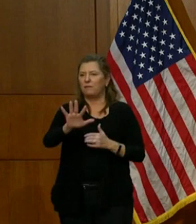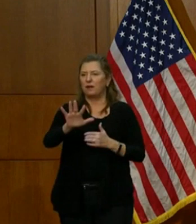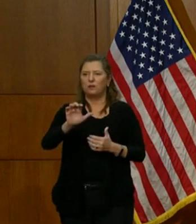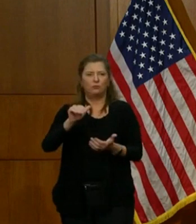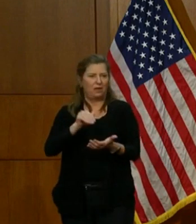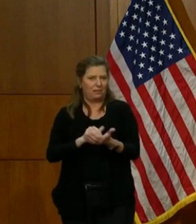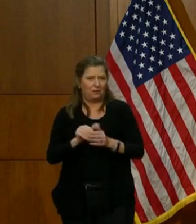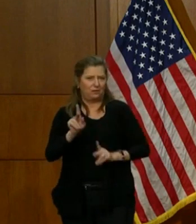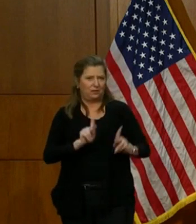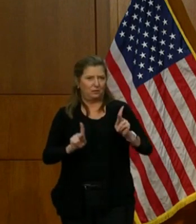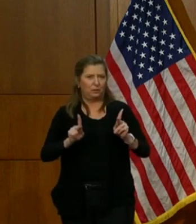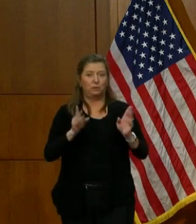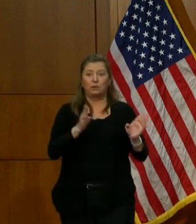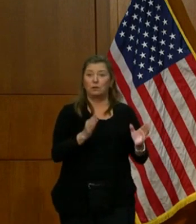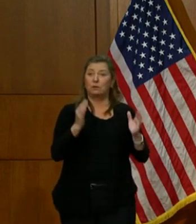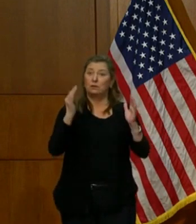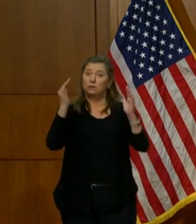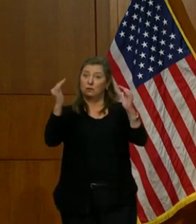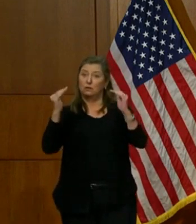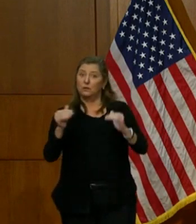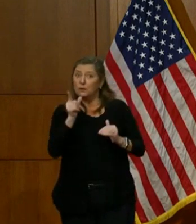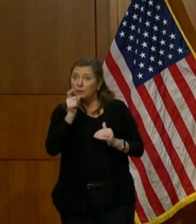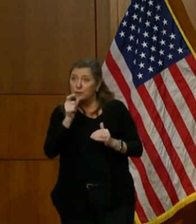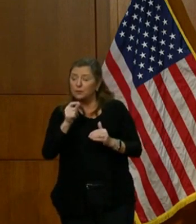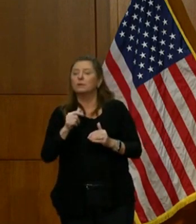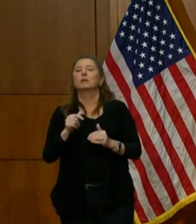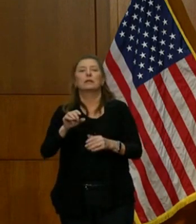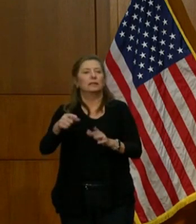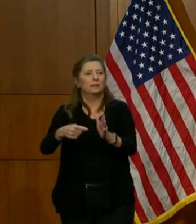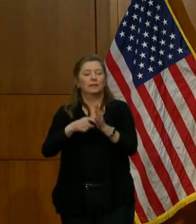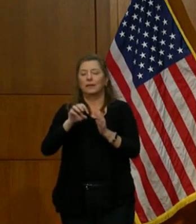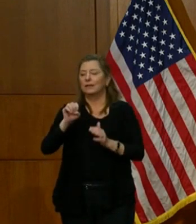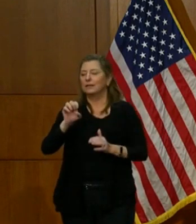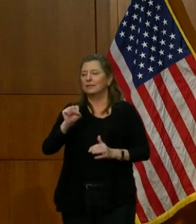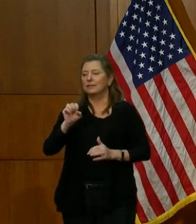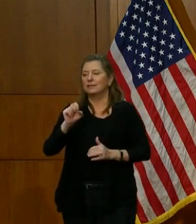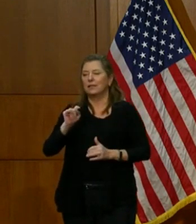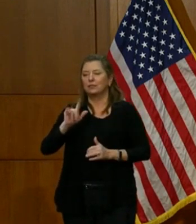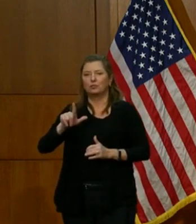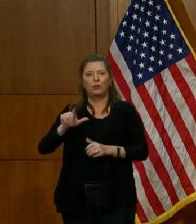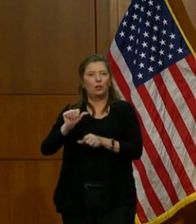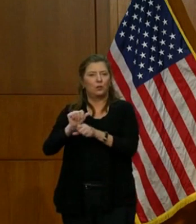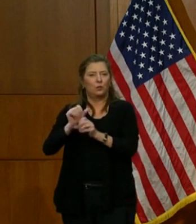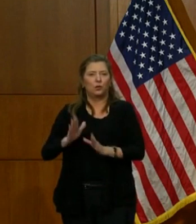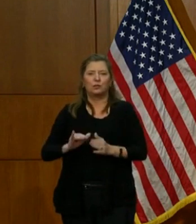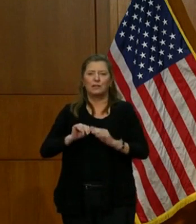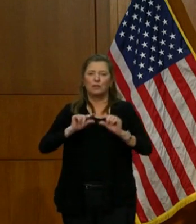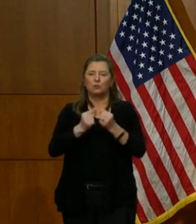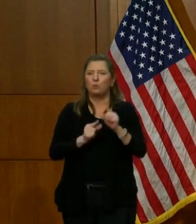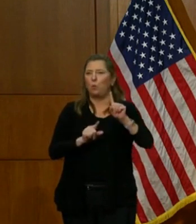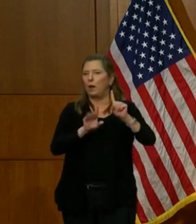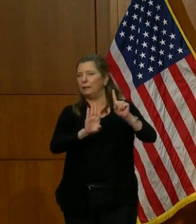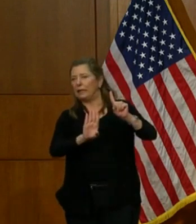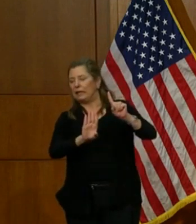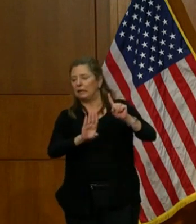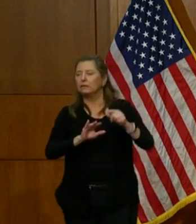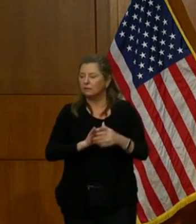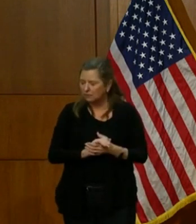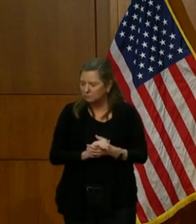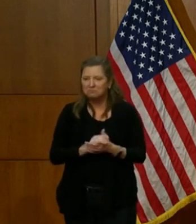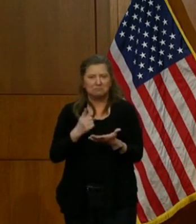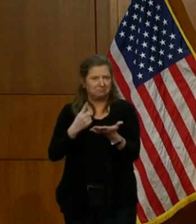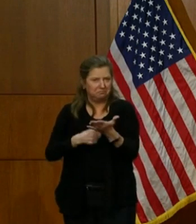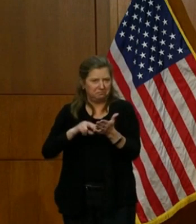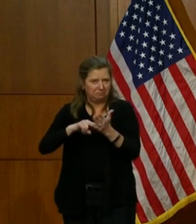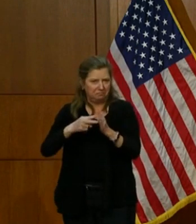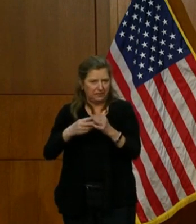Next on the list are essential workers. This is Group 1B. So let's talk about what